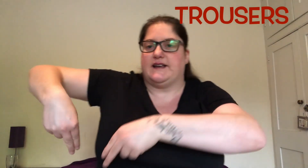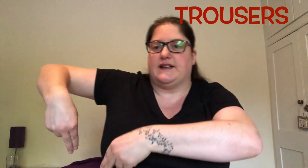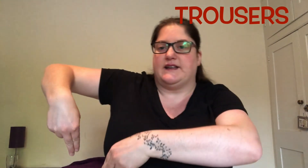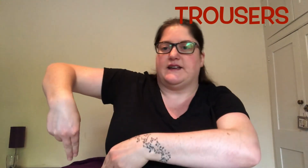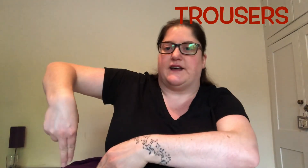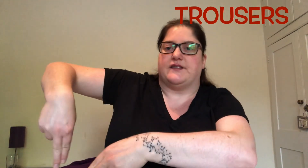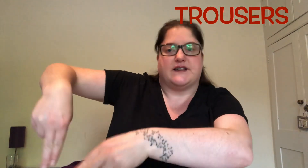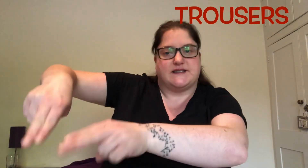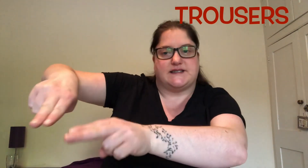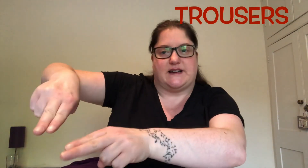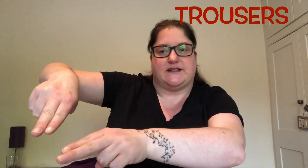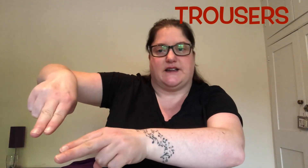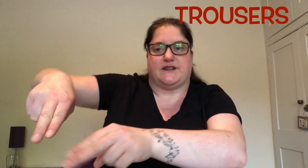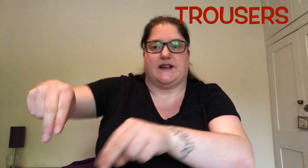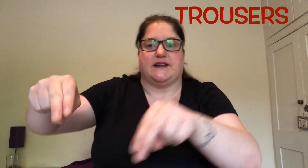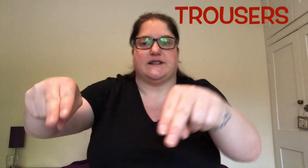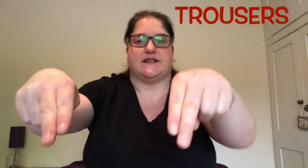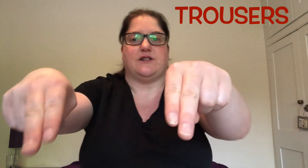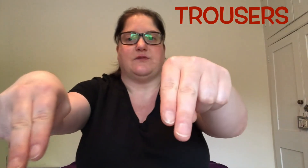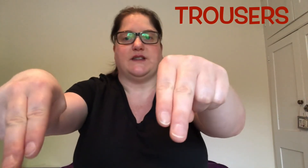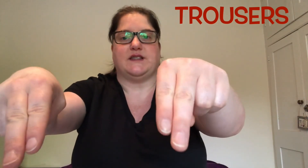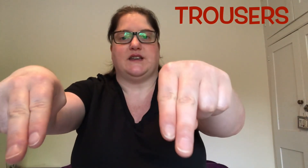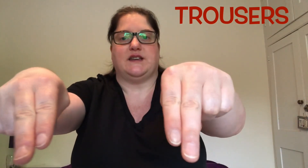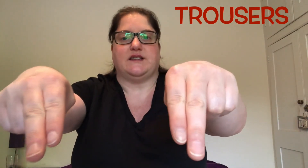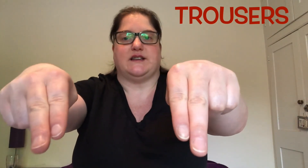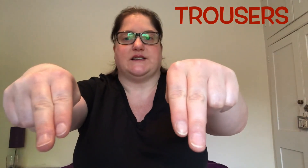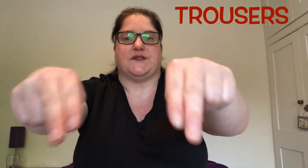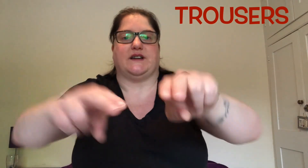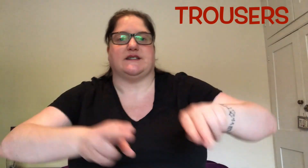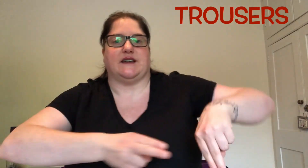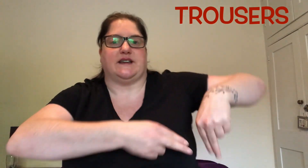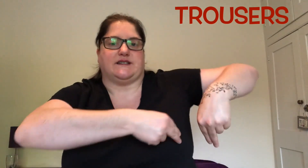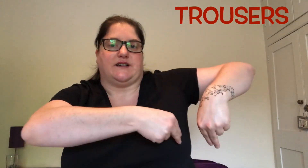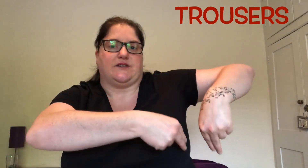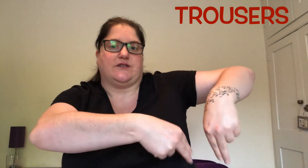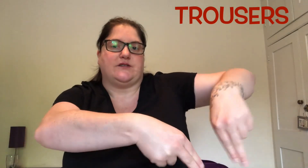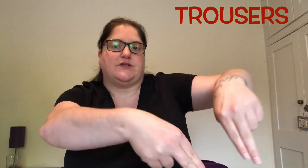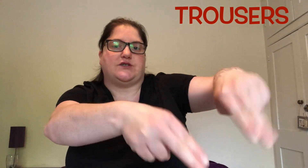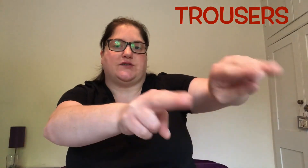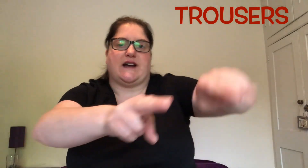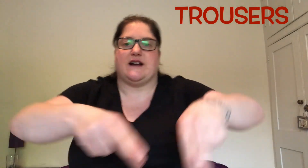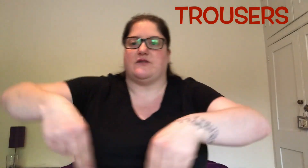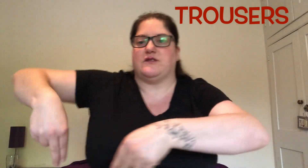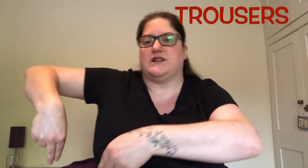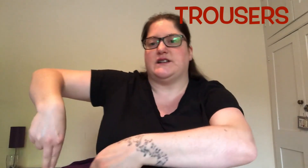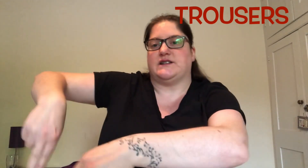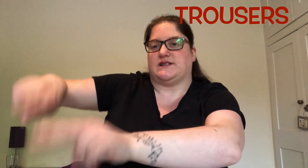and this down the other leg. So with these fingers here. So trousers.